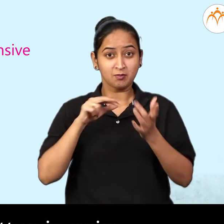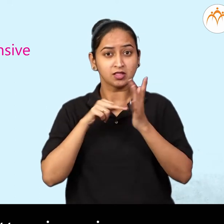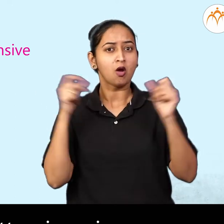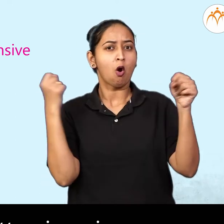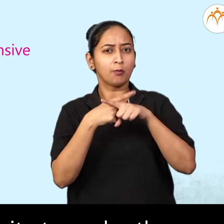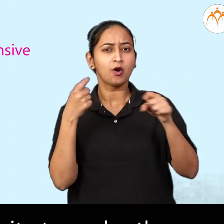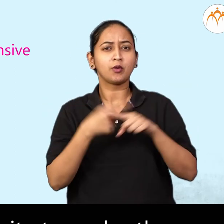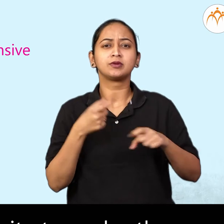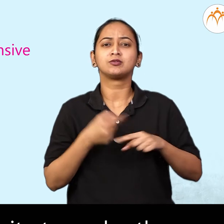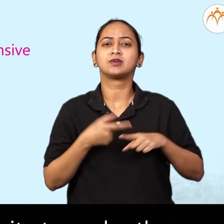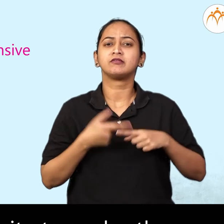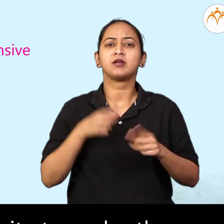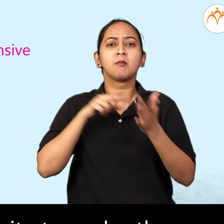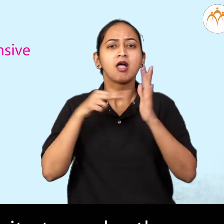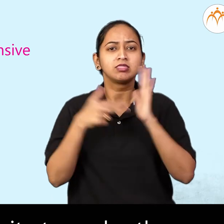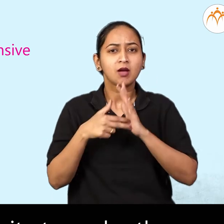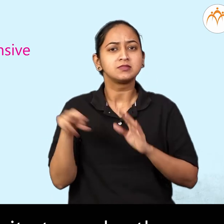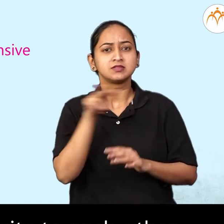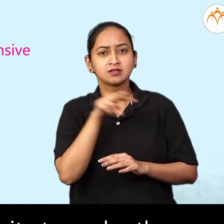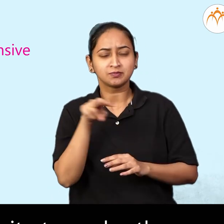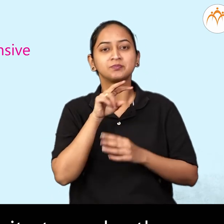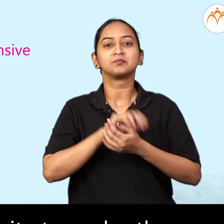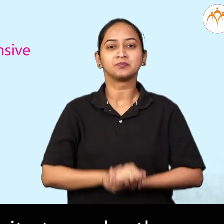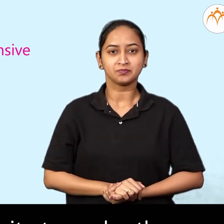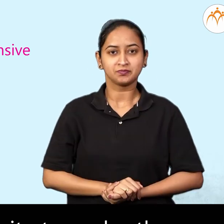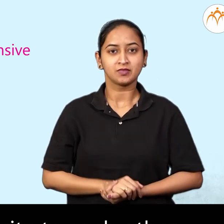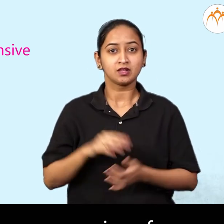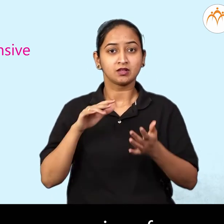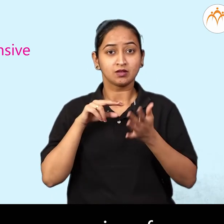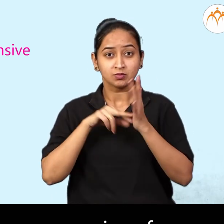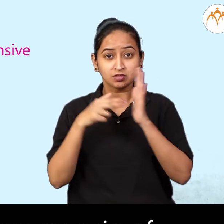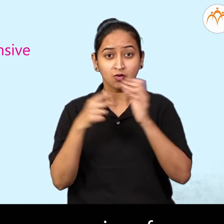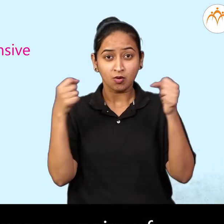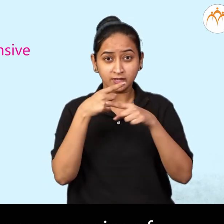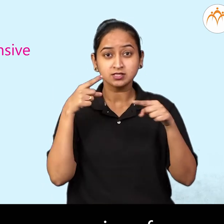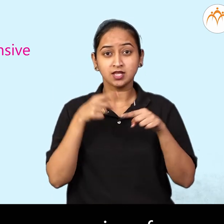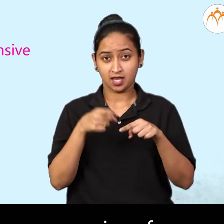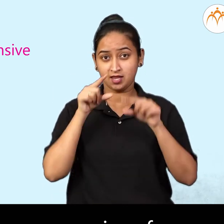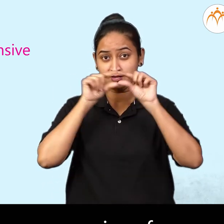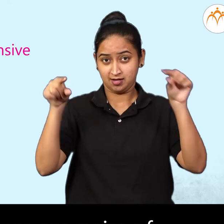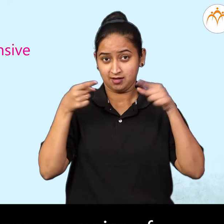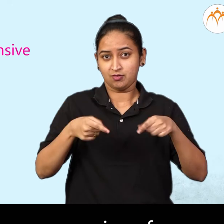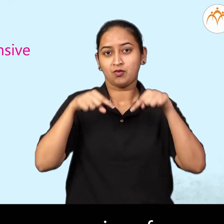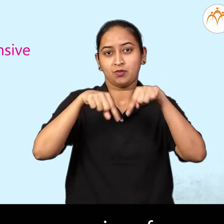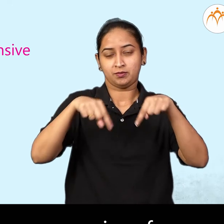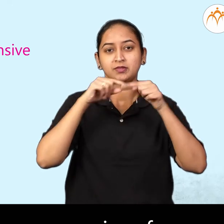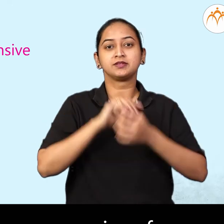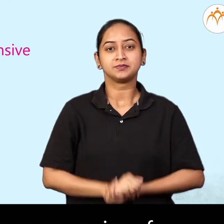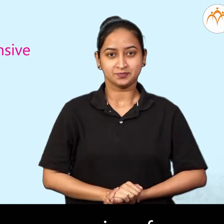are exactly opposite to each other That means These are pairs of